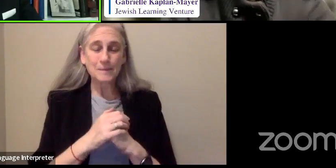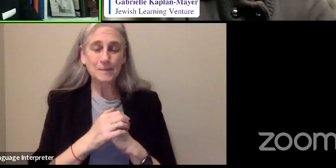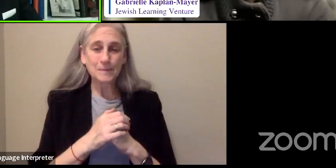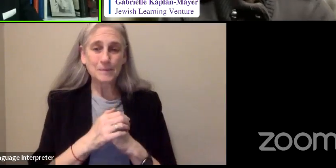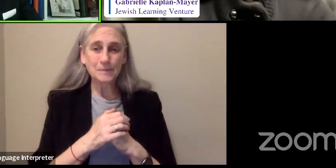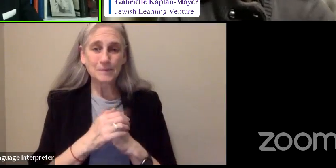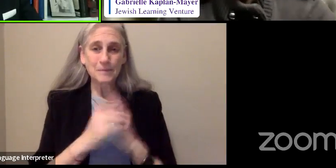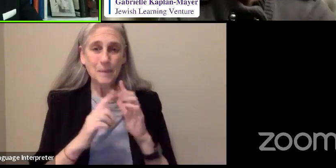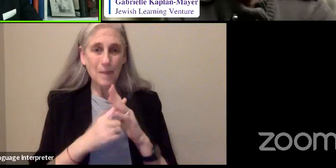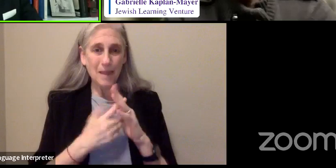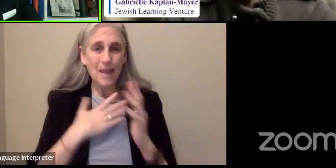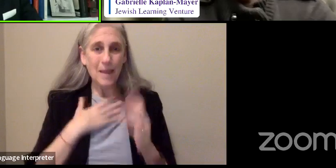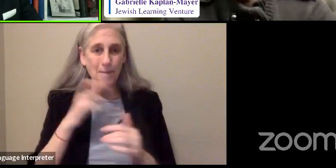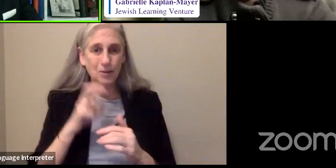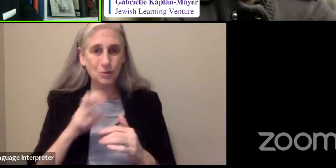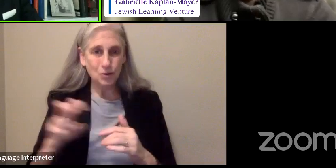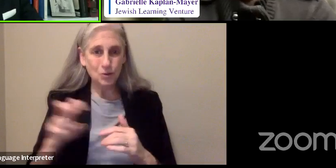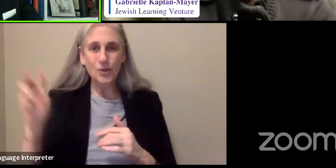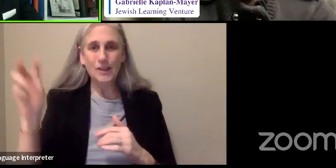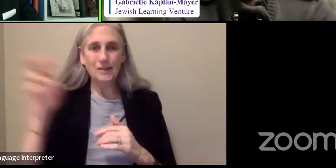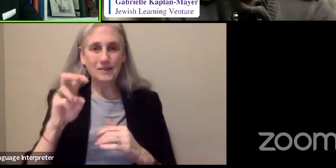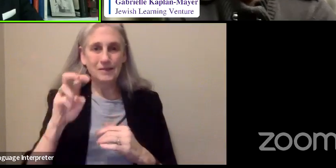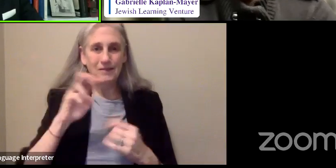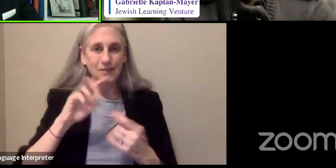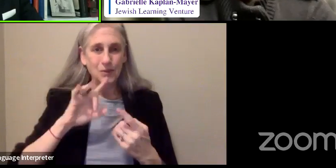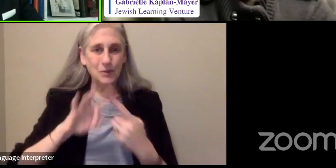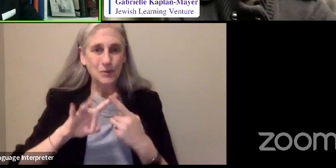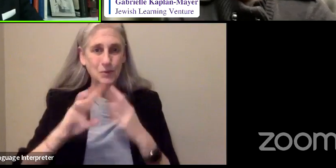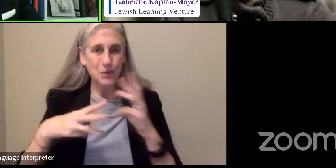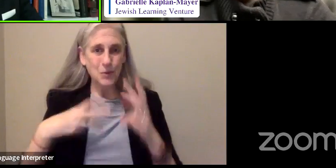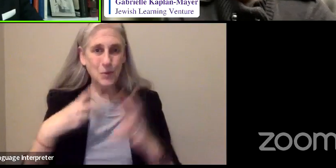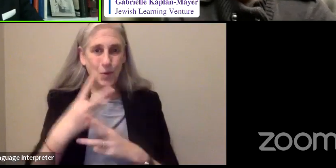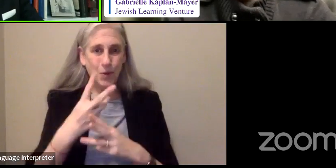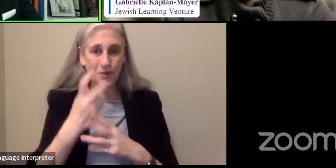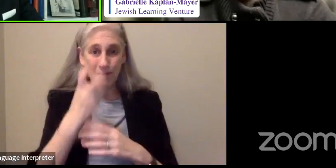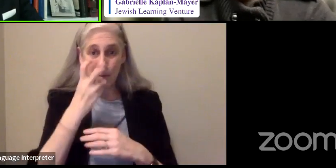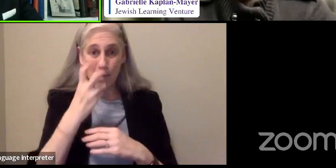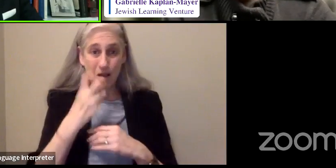my journey into the world of the blind.